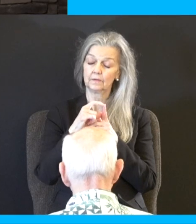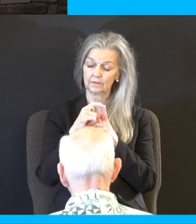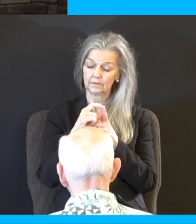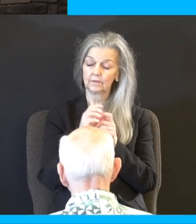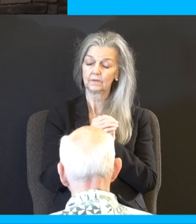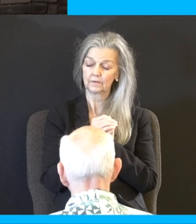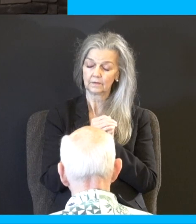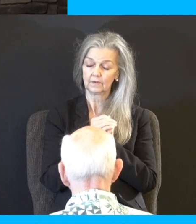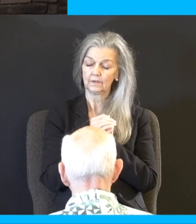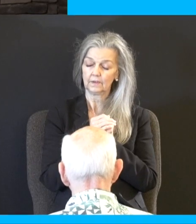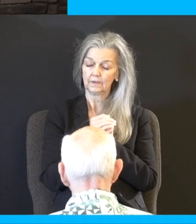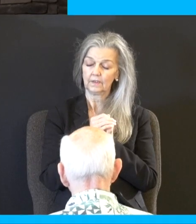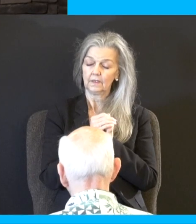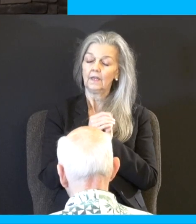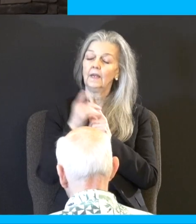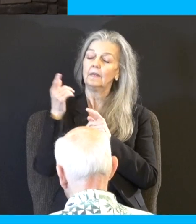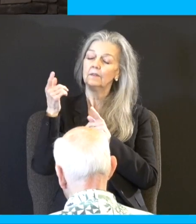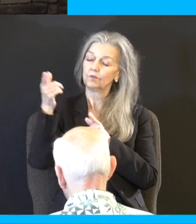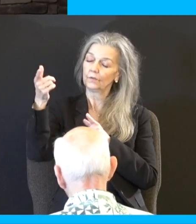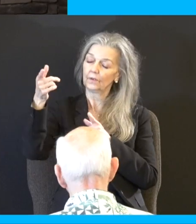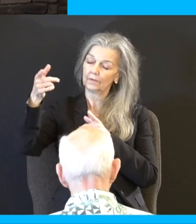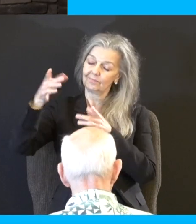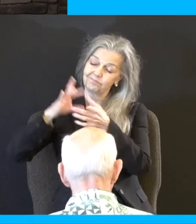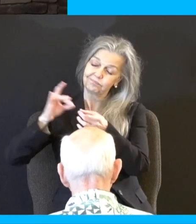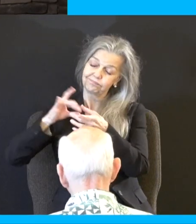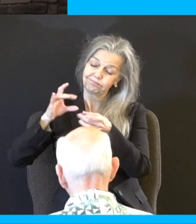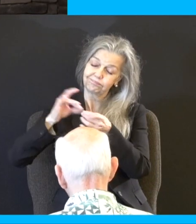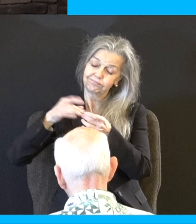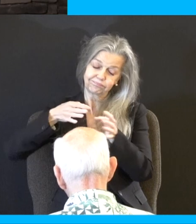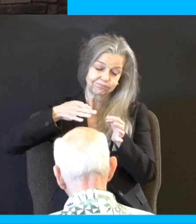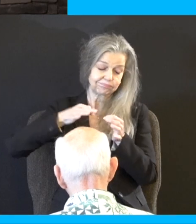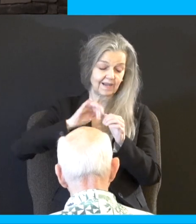As you're giving to your people how to run the civil society,